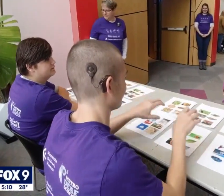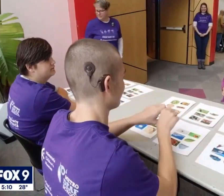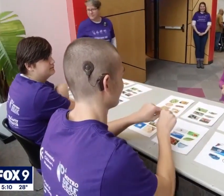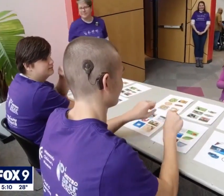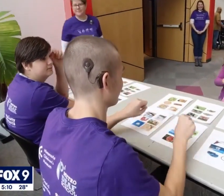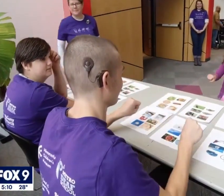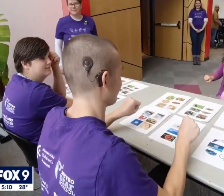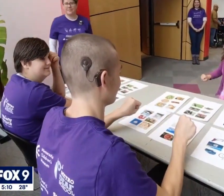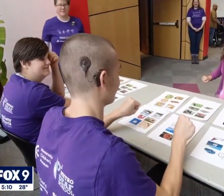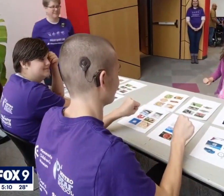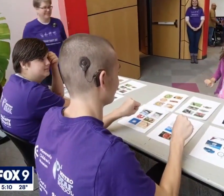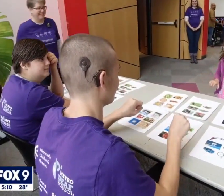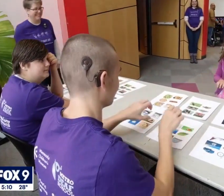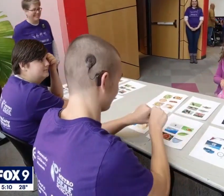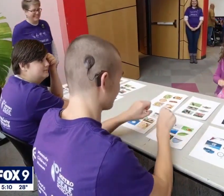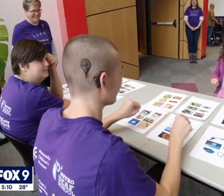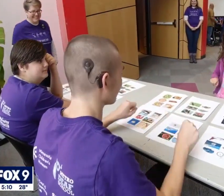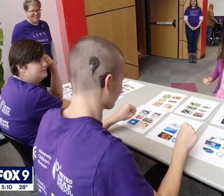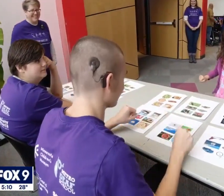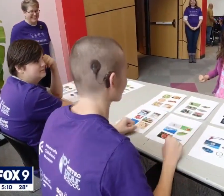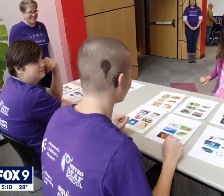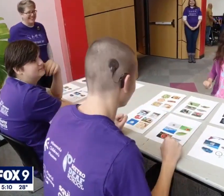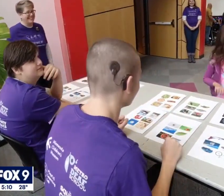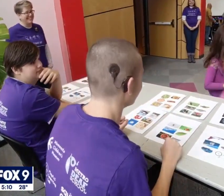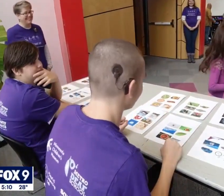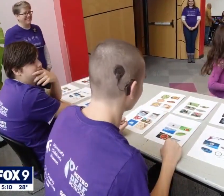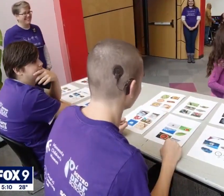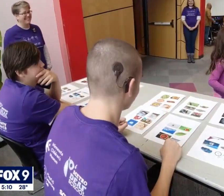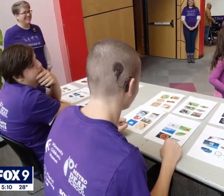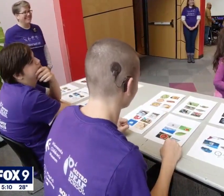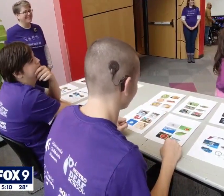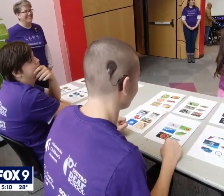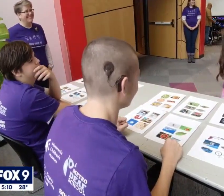she has the language to help her out. She can have the same experience as every other kid.